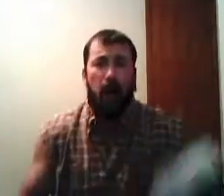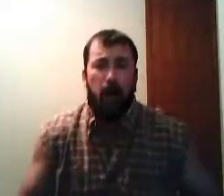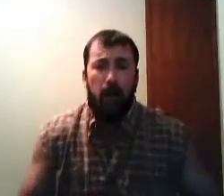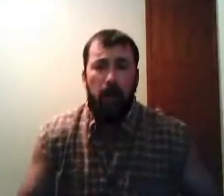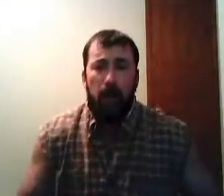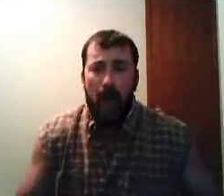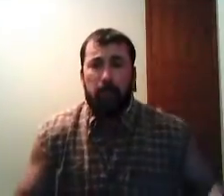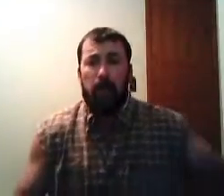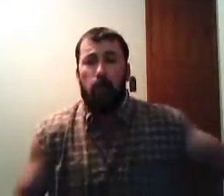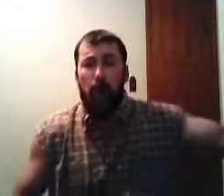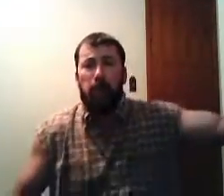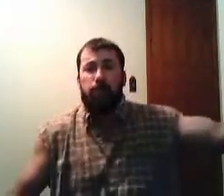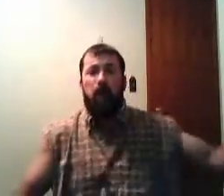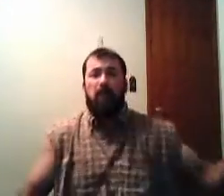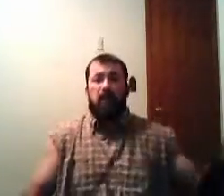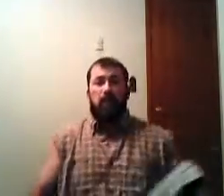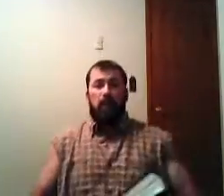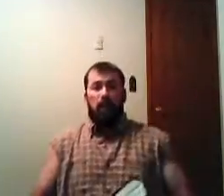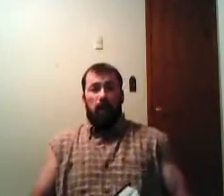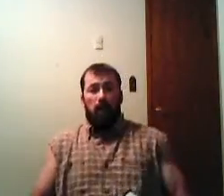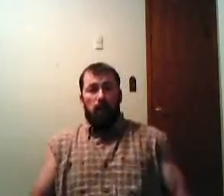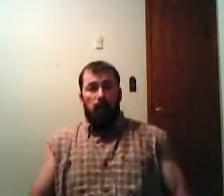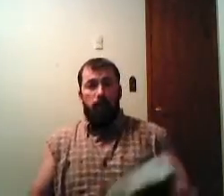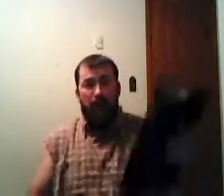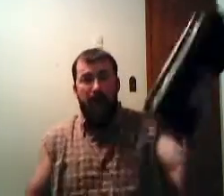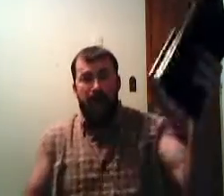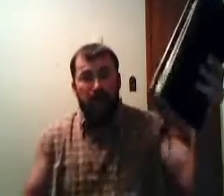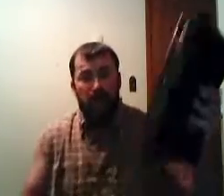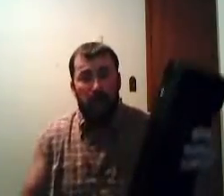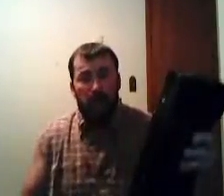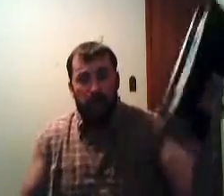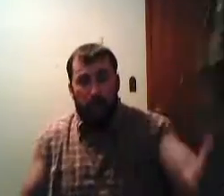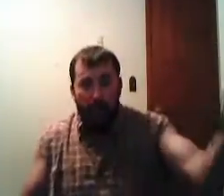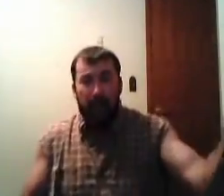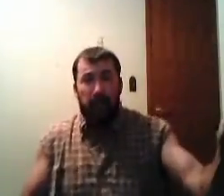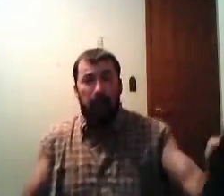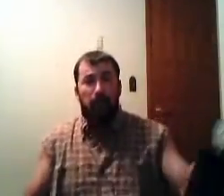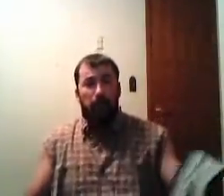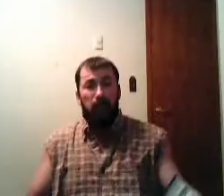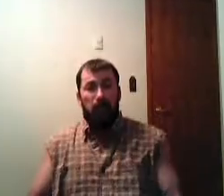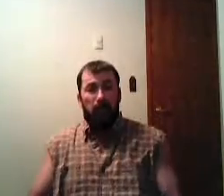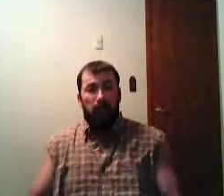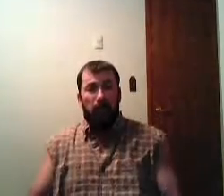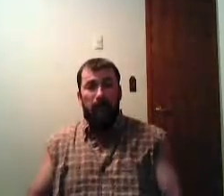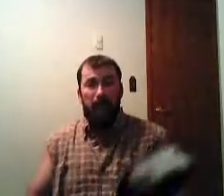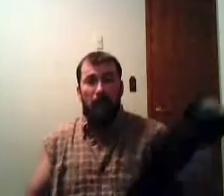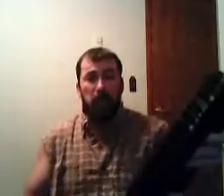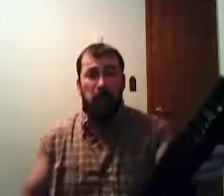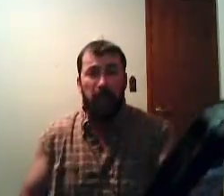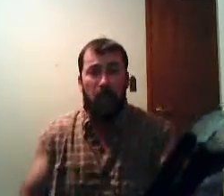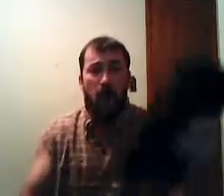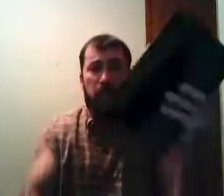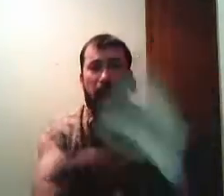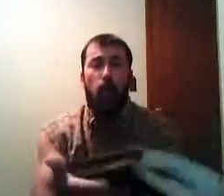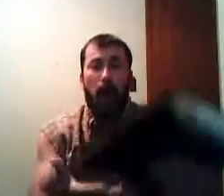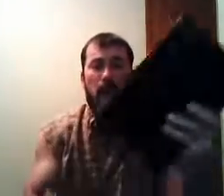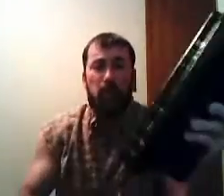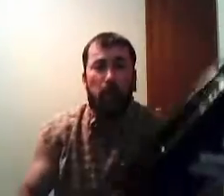he was in the wilderness preaching repent repent he didn't go to the synagogue nowhere in your